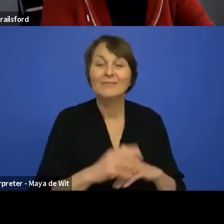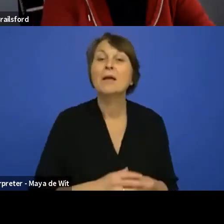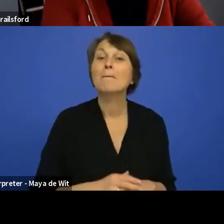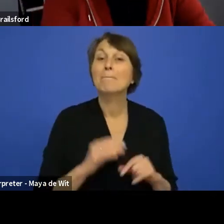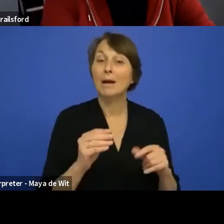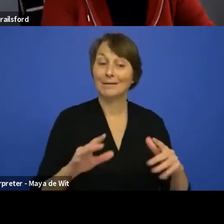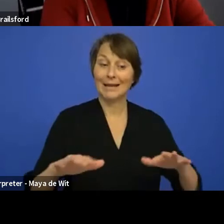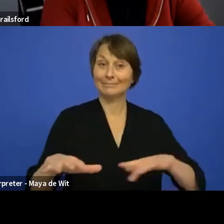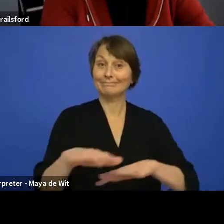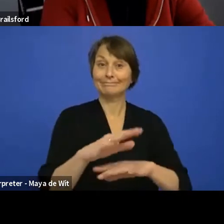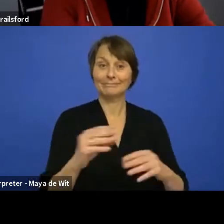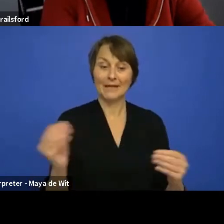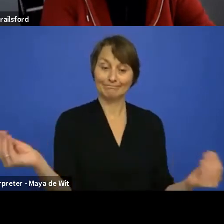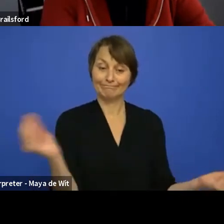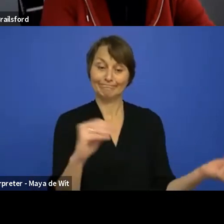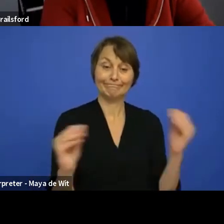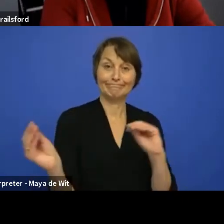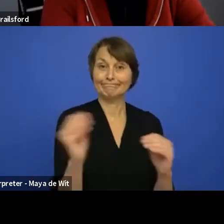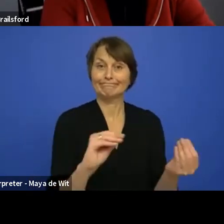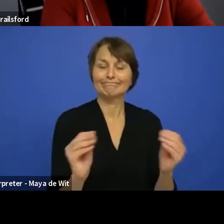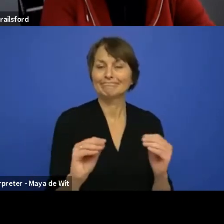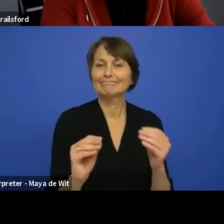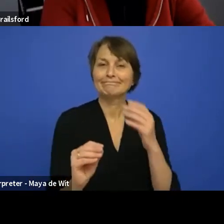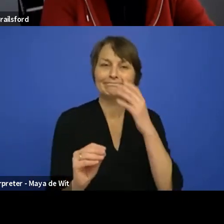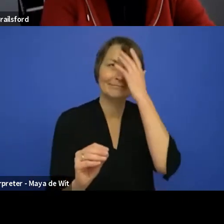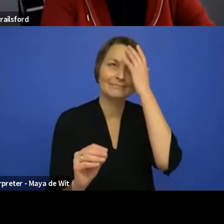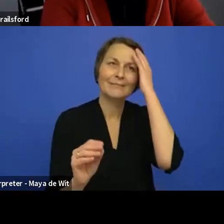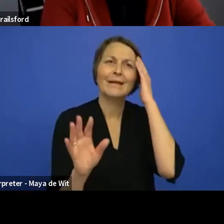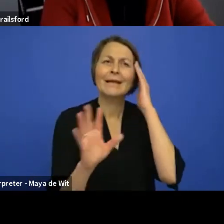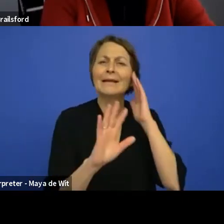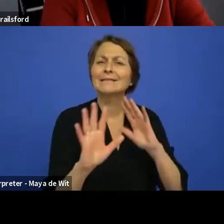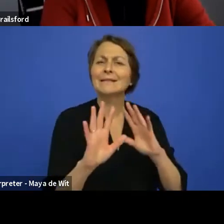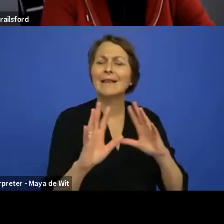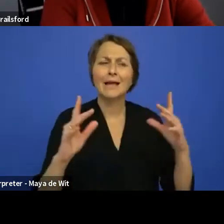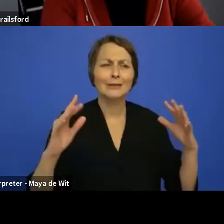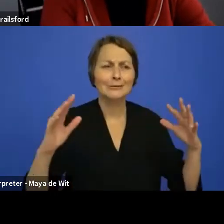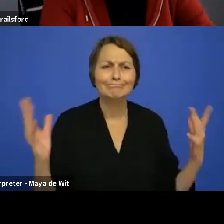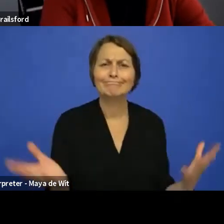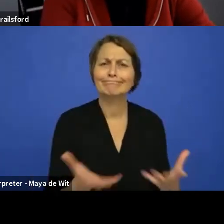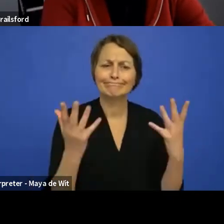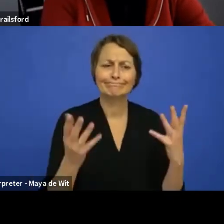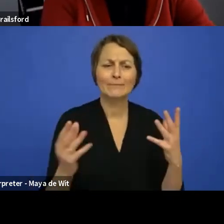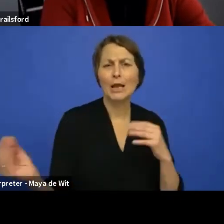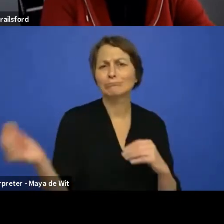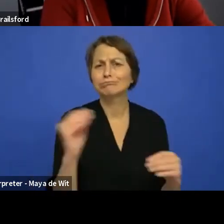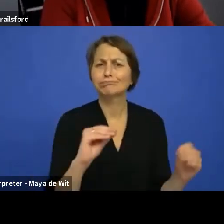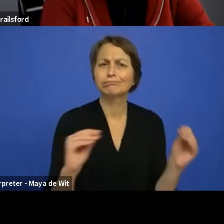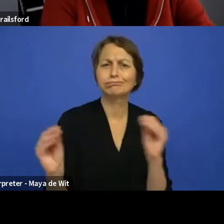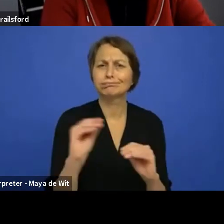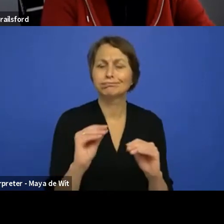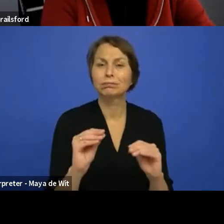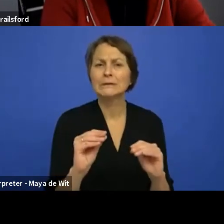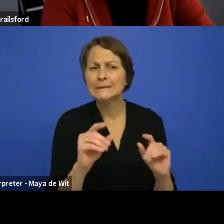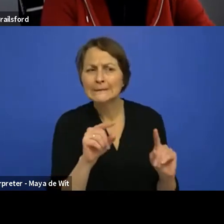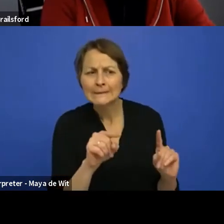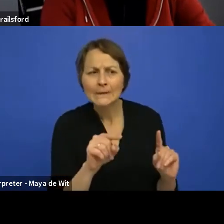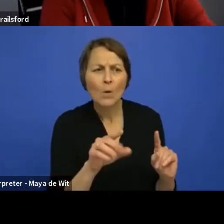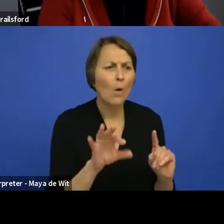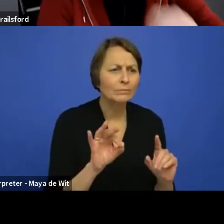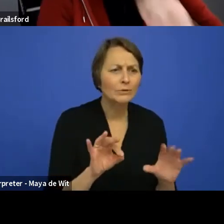like there's actually like an interactive playground where you can play along with like what options do I have and how does the